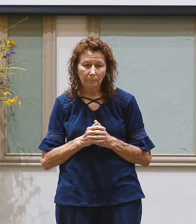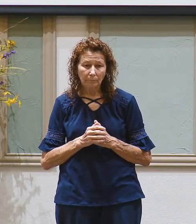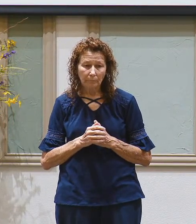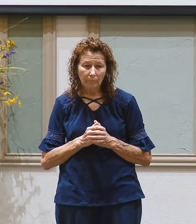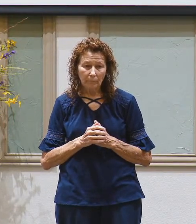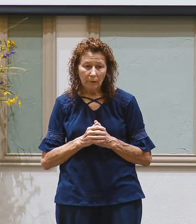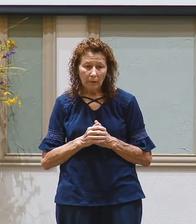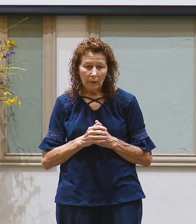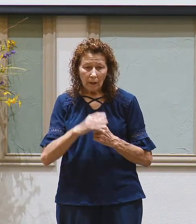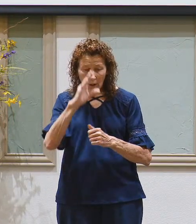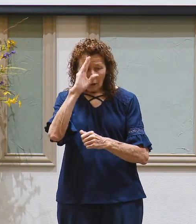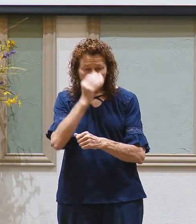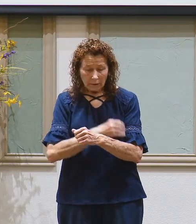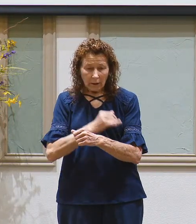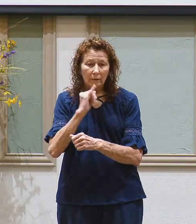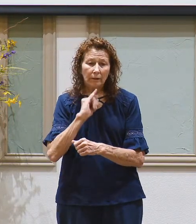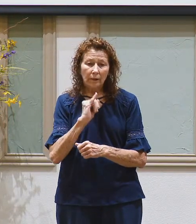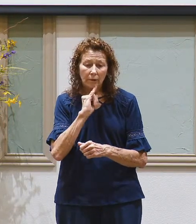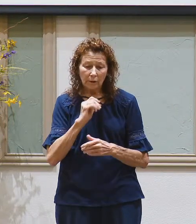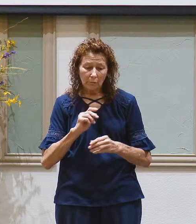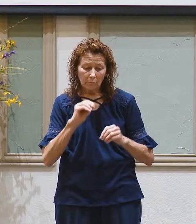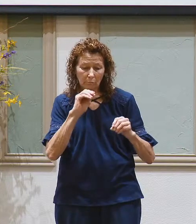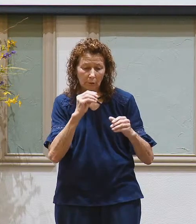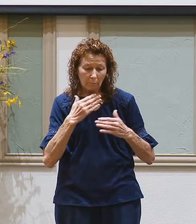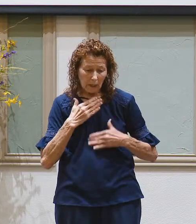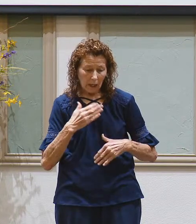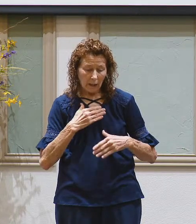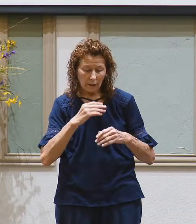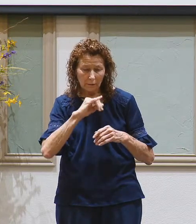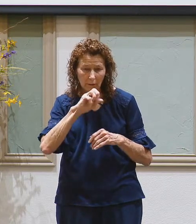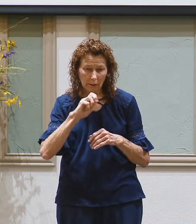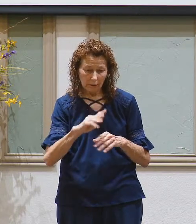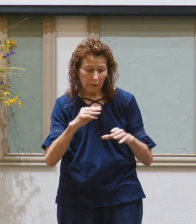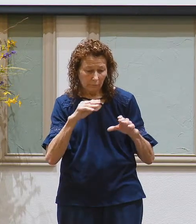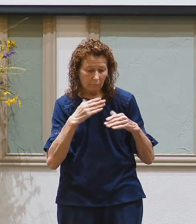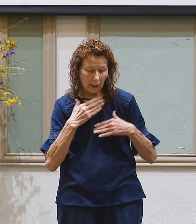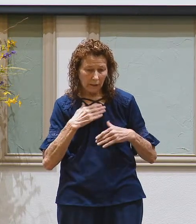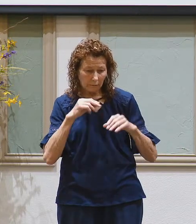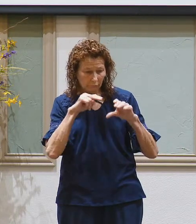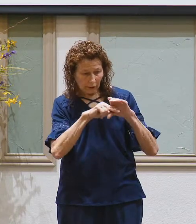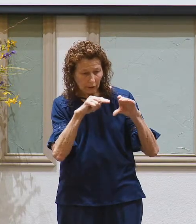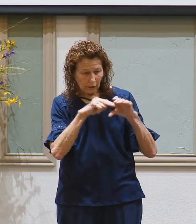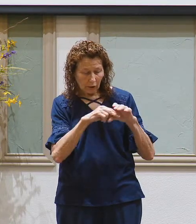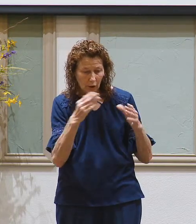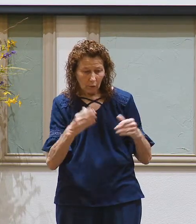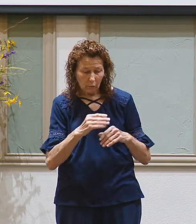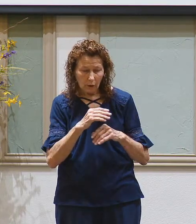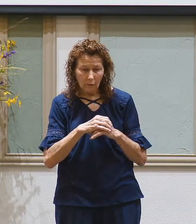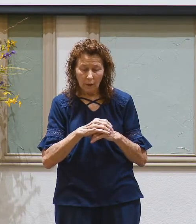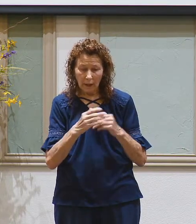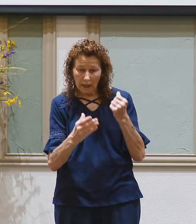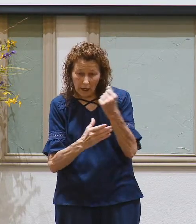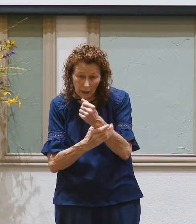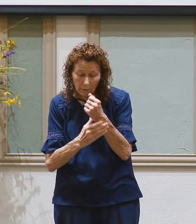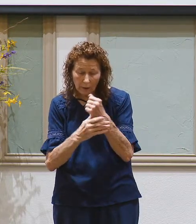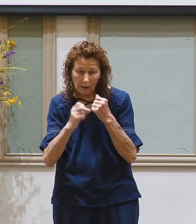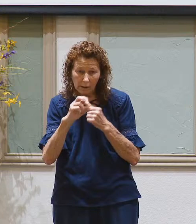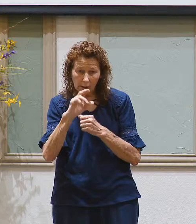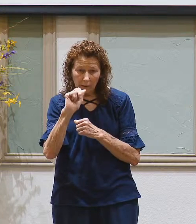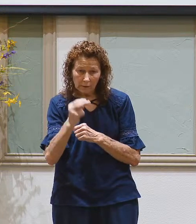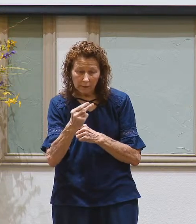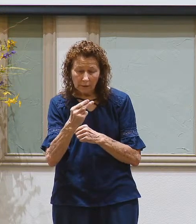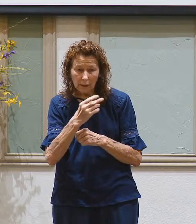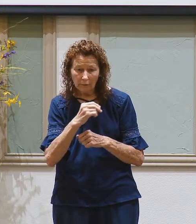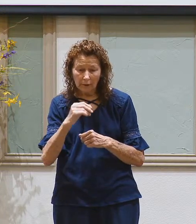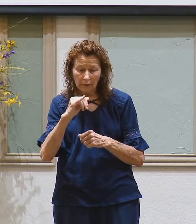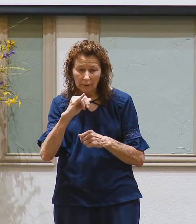Well, the sons of Israel lay dad's body in the cave of Machpelah, where Abraham and Sarah's remains are already resting, also the remains